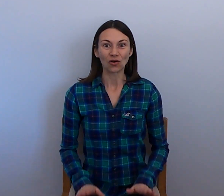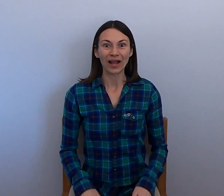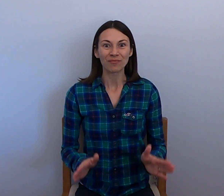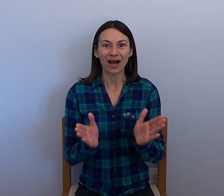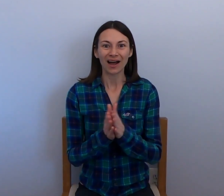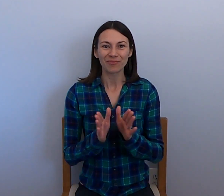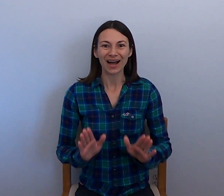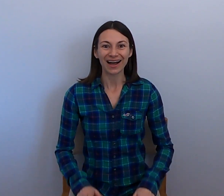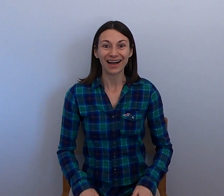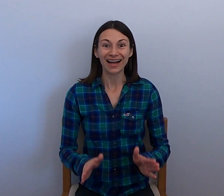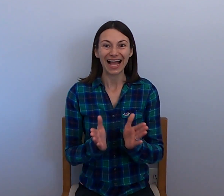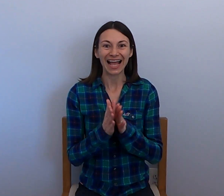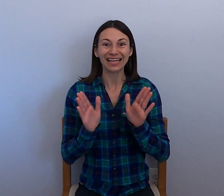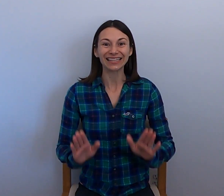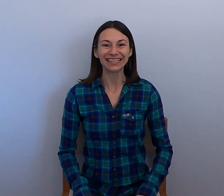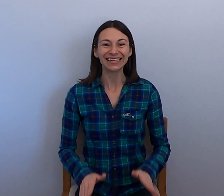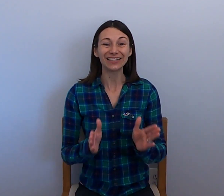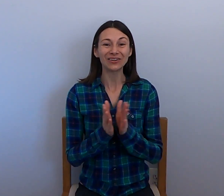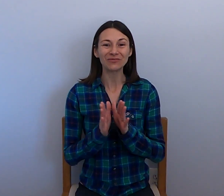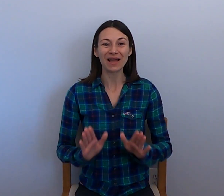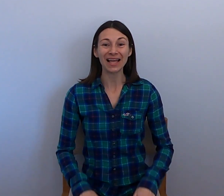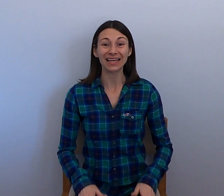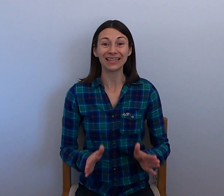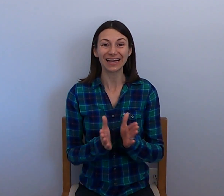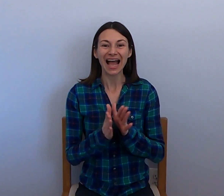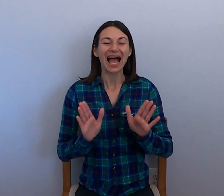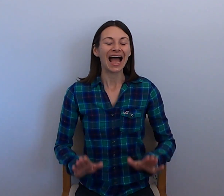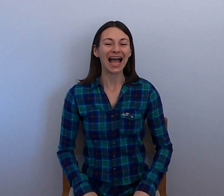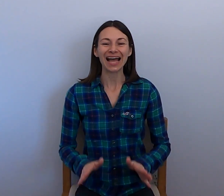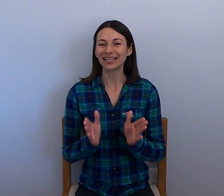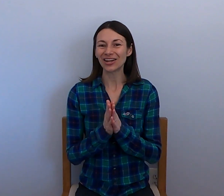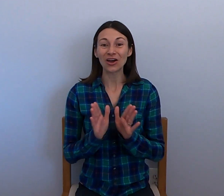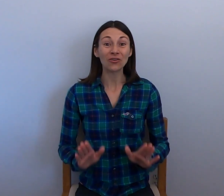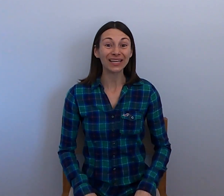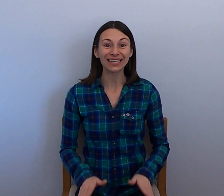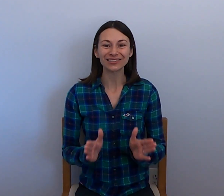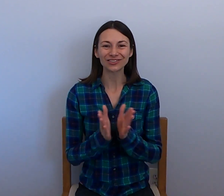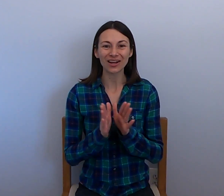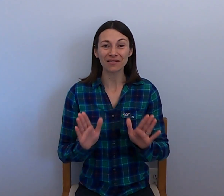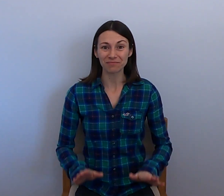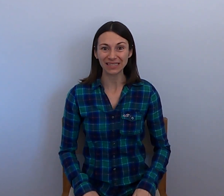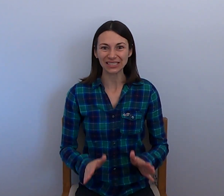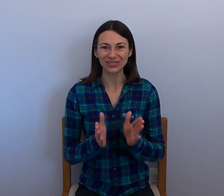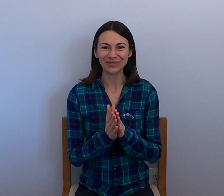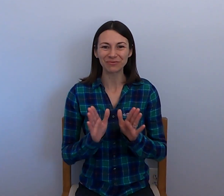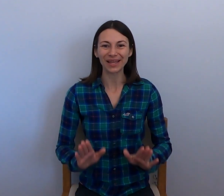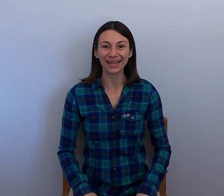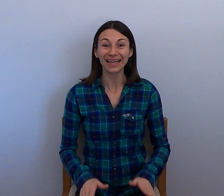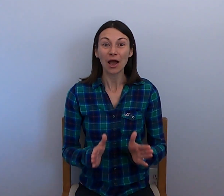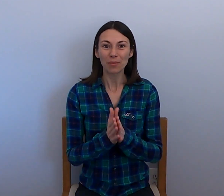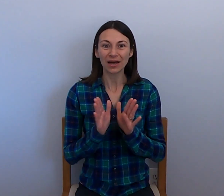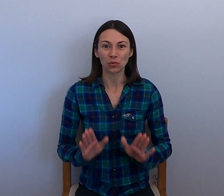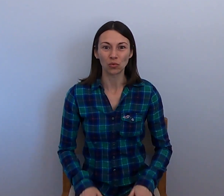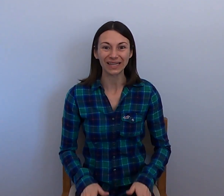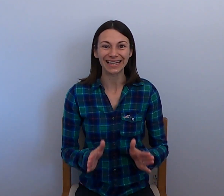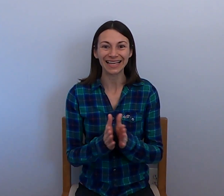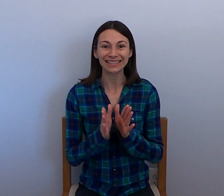Grandpapa and little May had no instruments to play, but when they